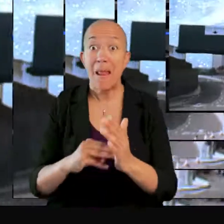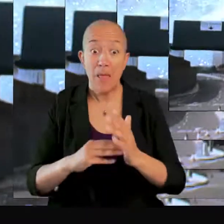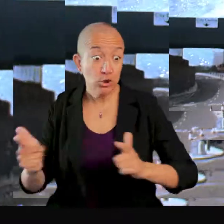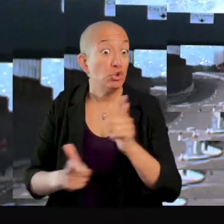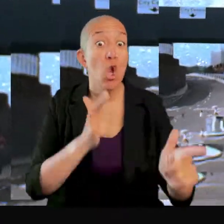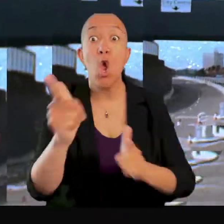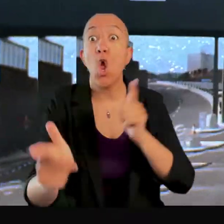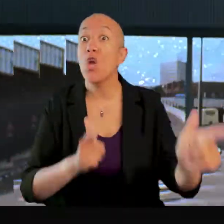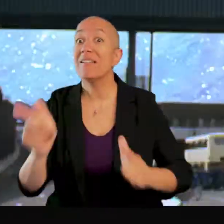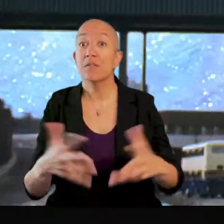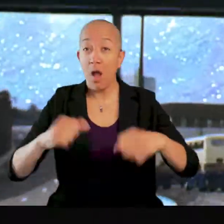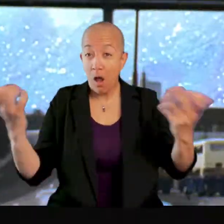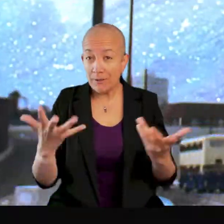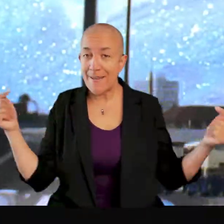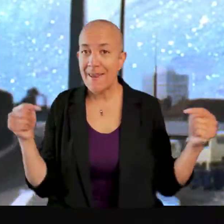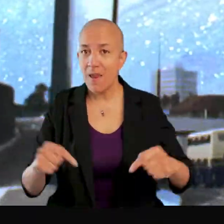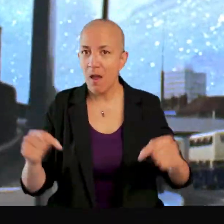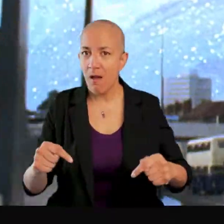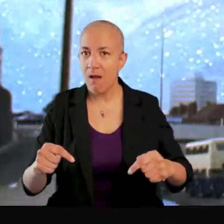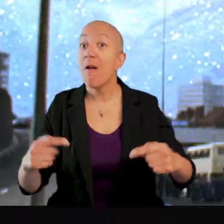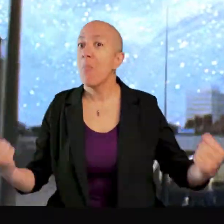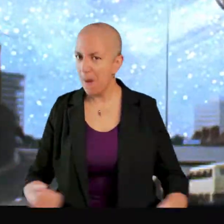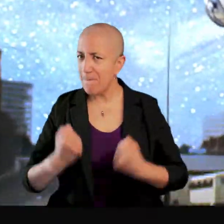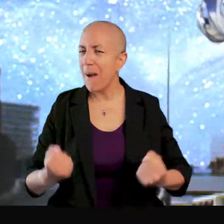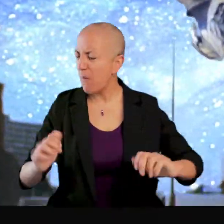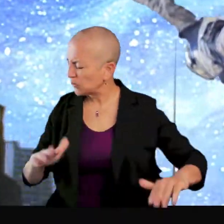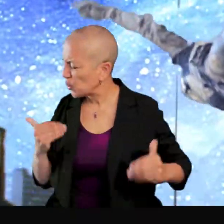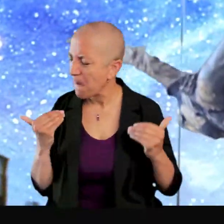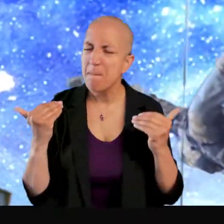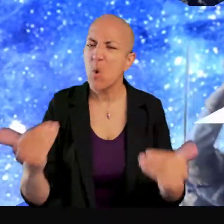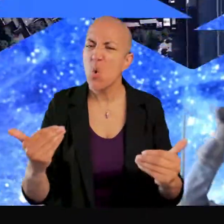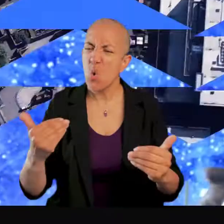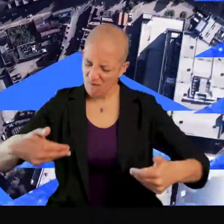here. The power to move is always in our blood.